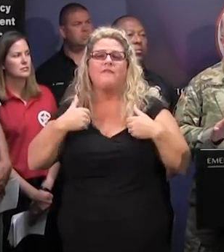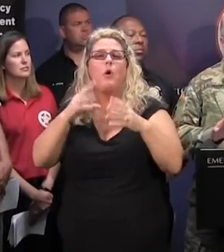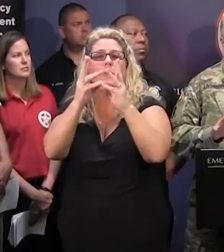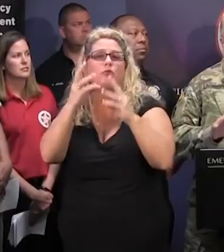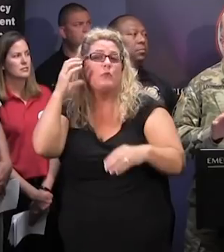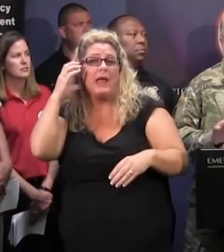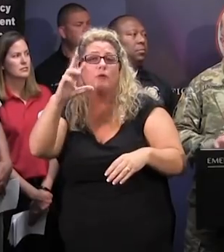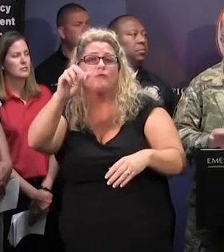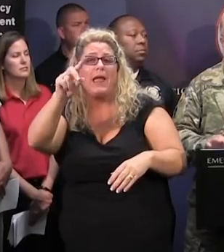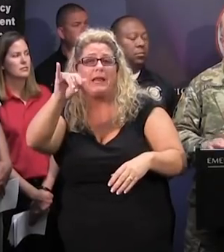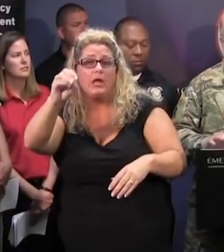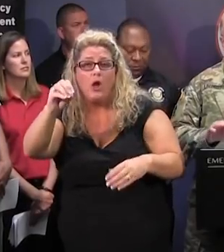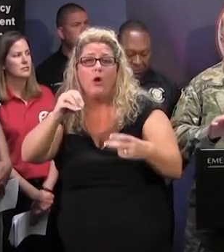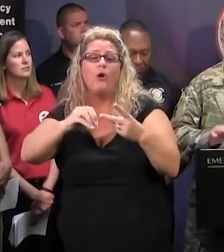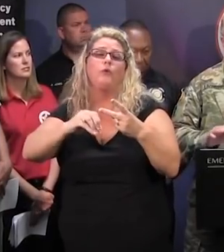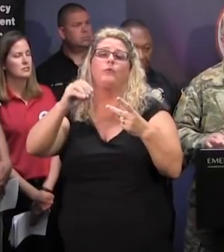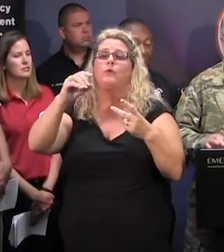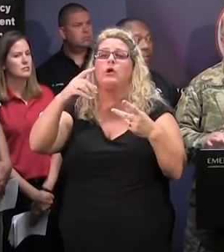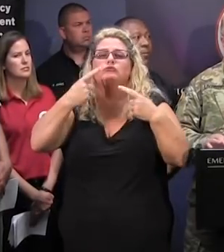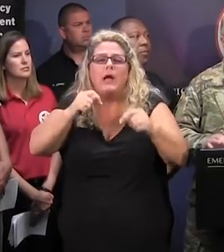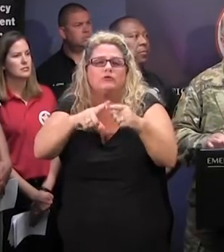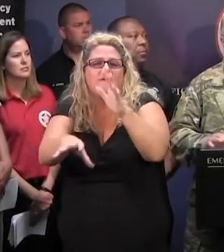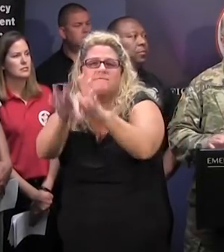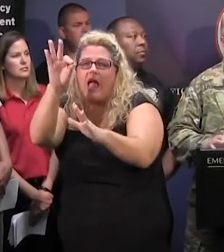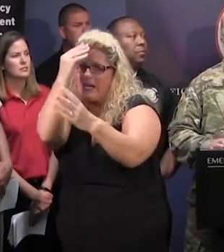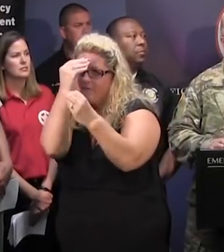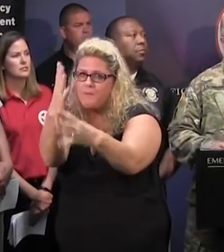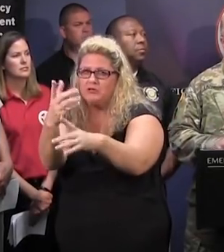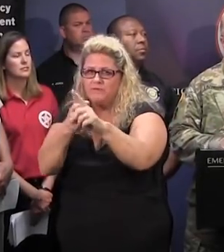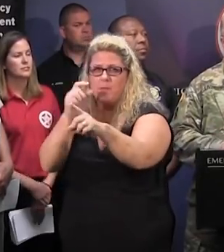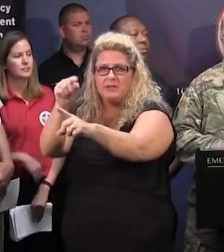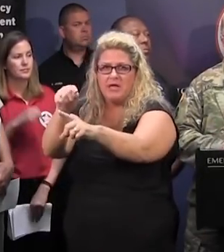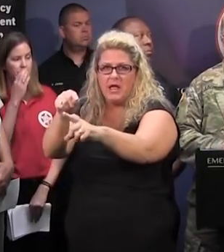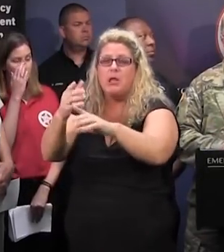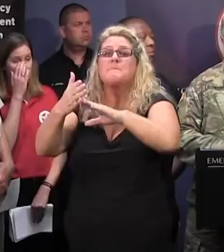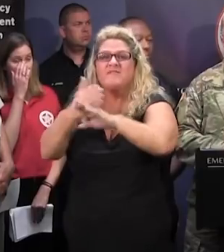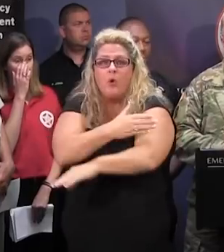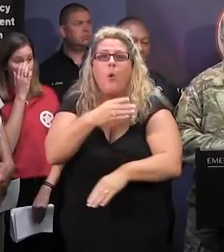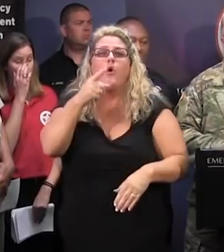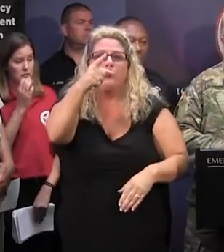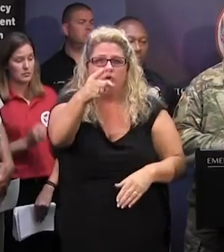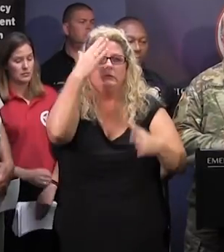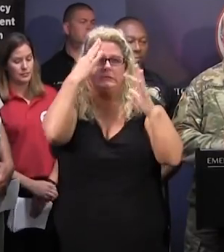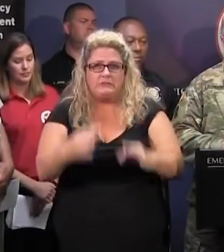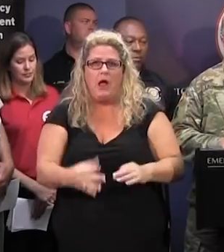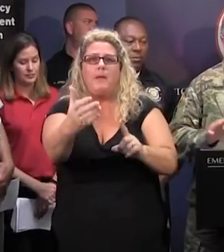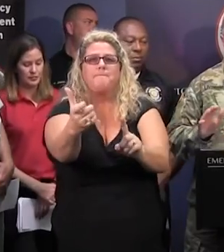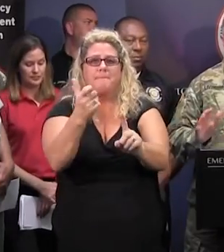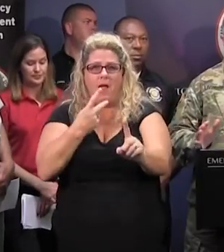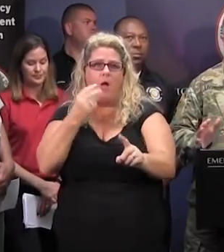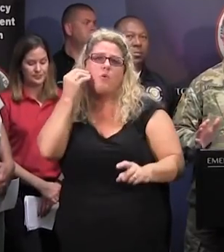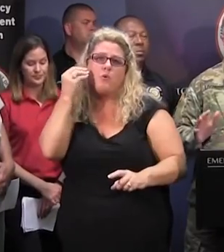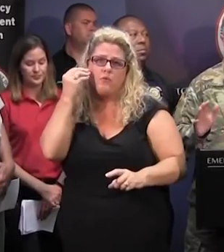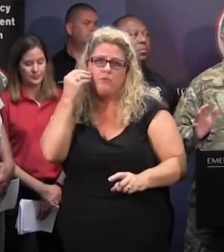purposely try to find out information before you start considering returning home. Because this is something